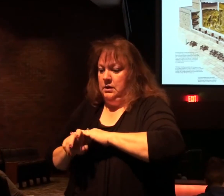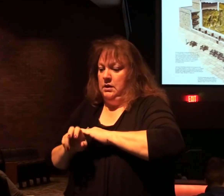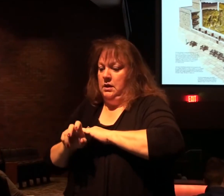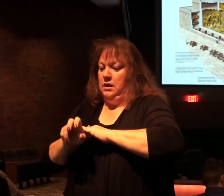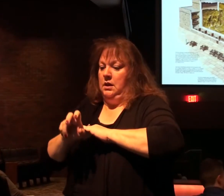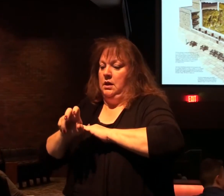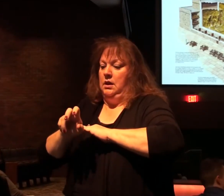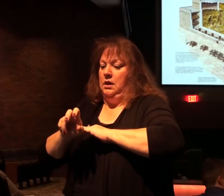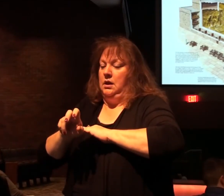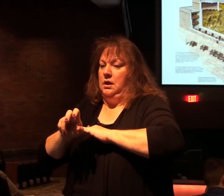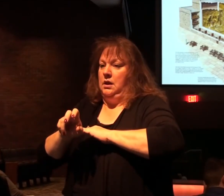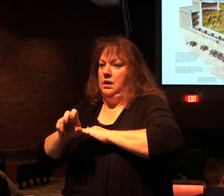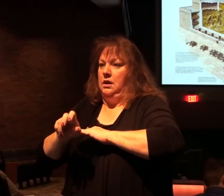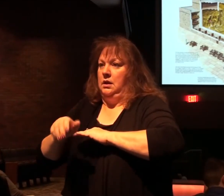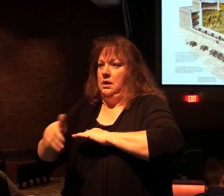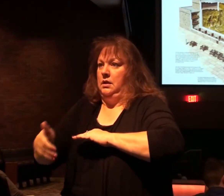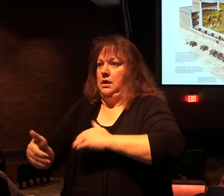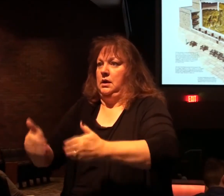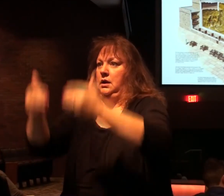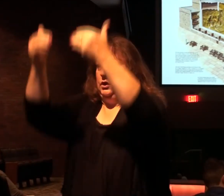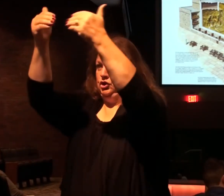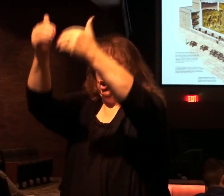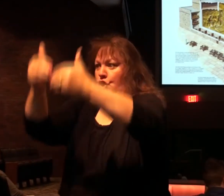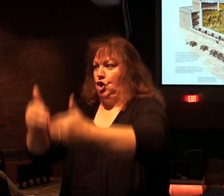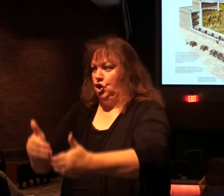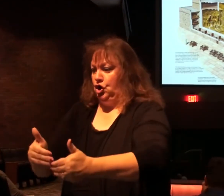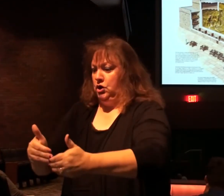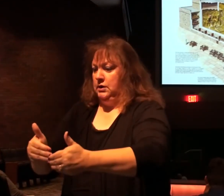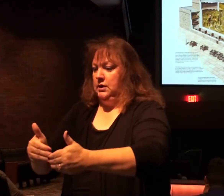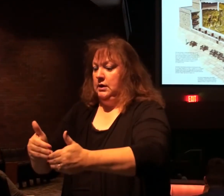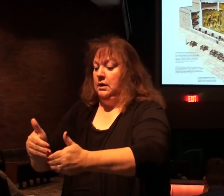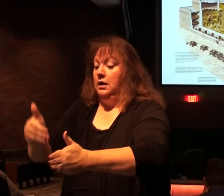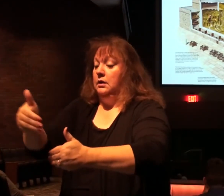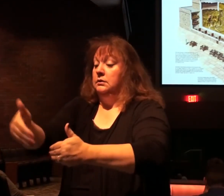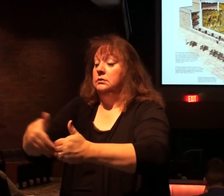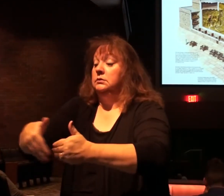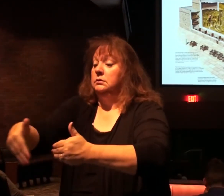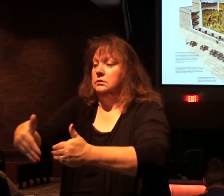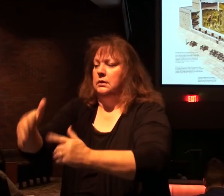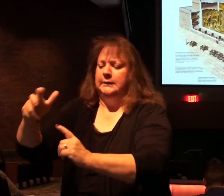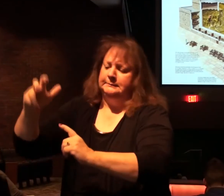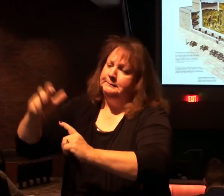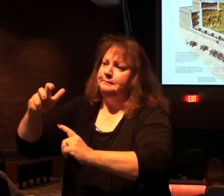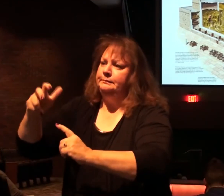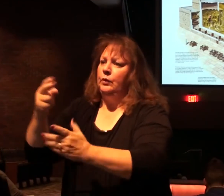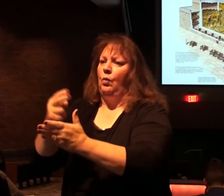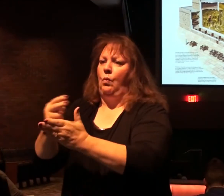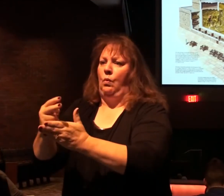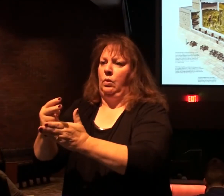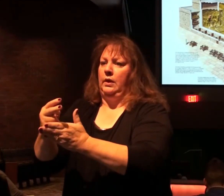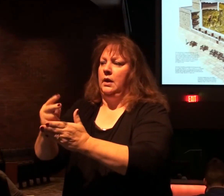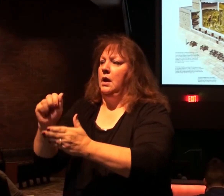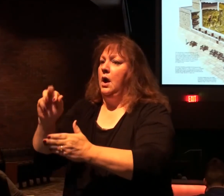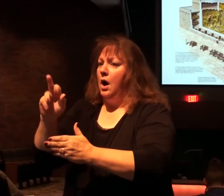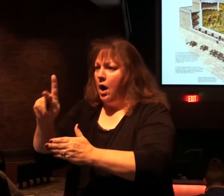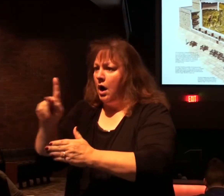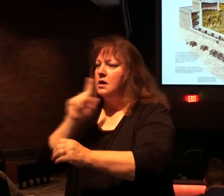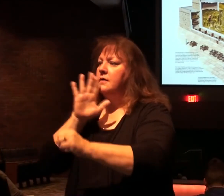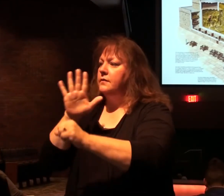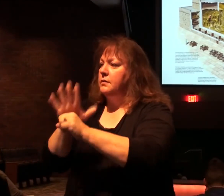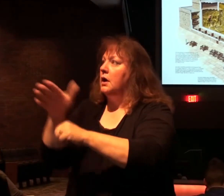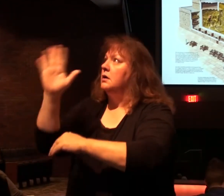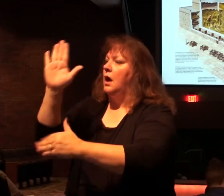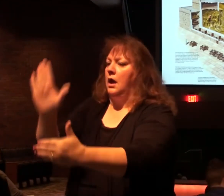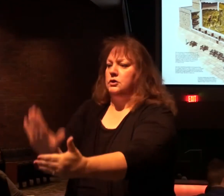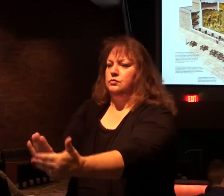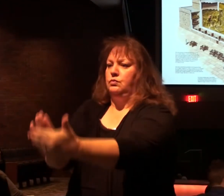and there's a curtain here. And behind there is the Holy of Holies where the Ark of the Covenant, the presence of